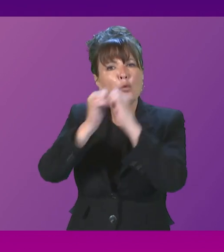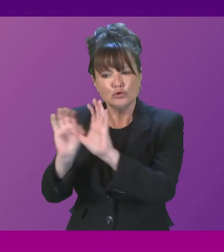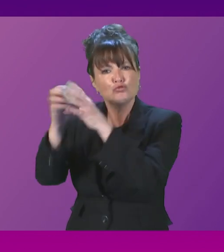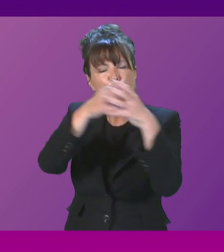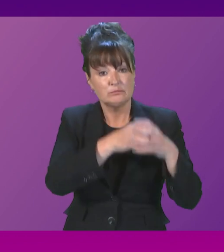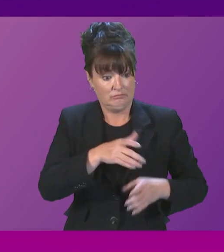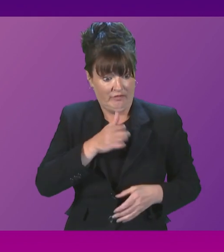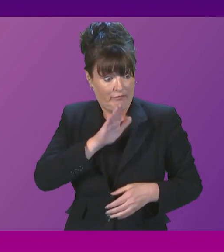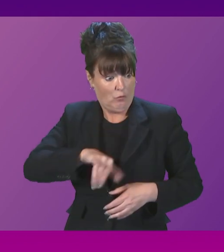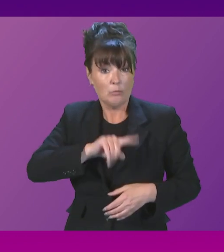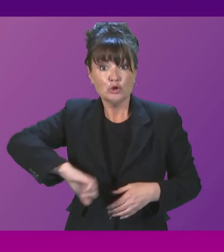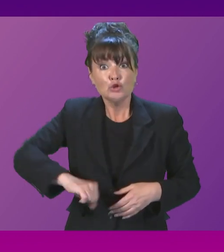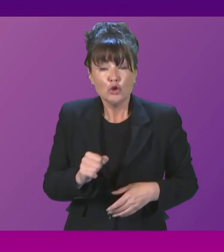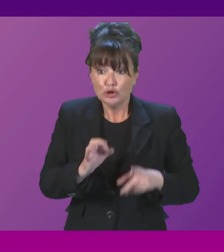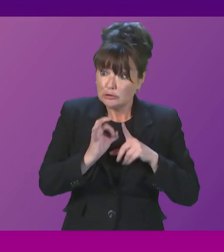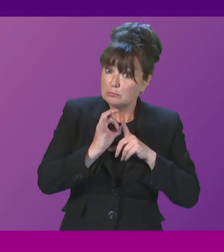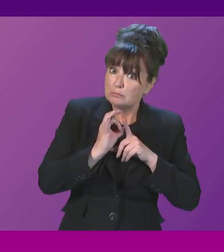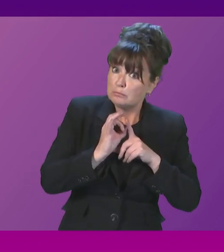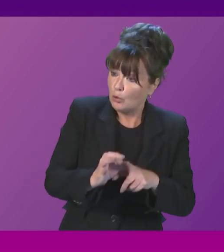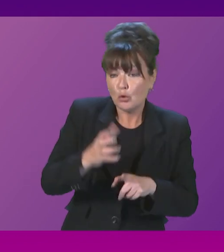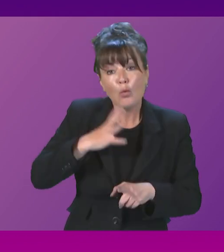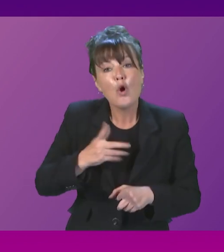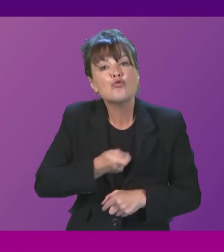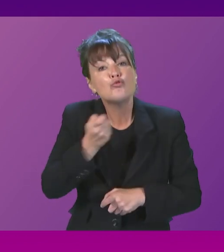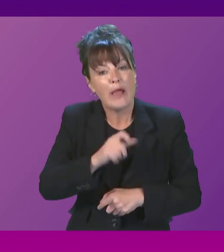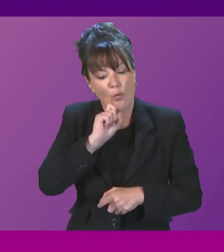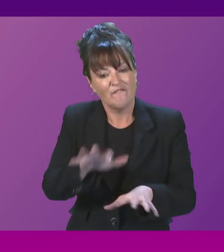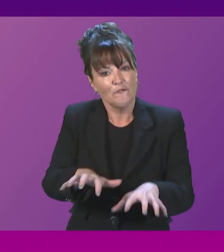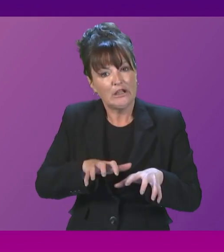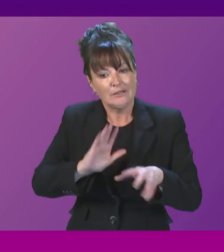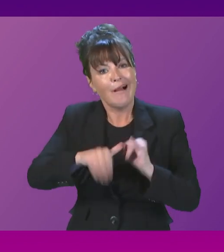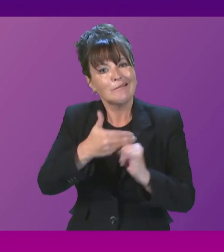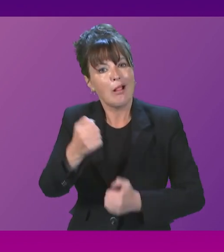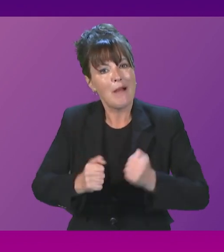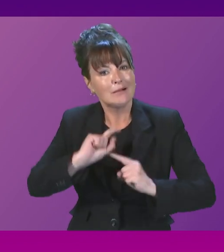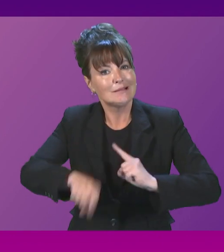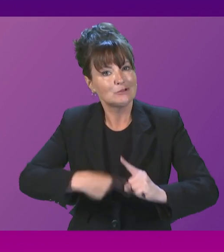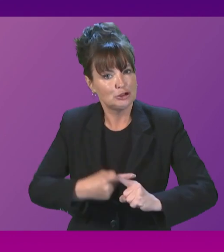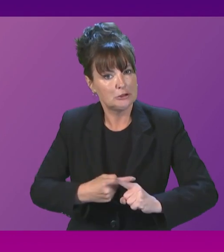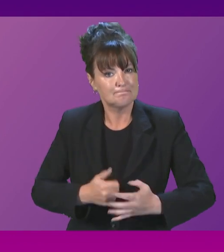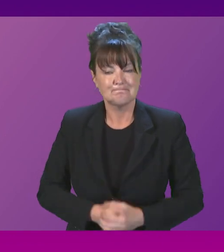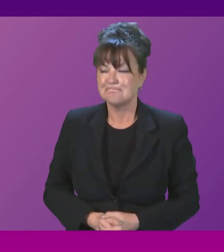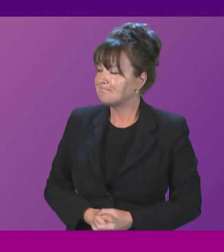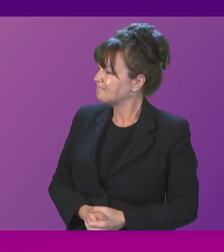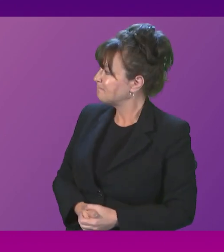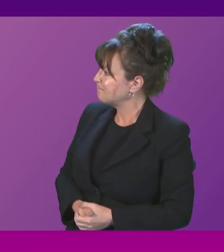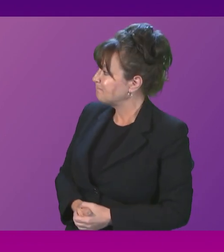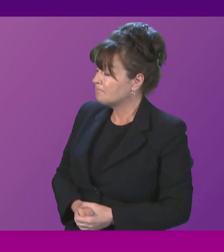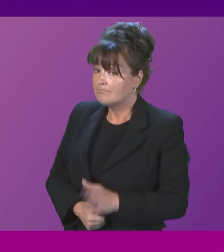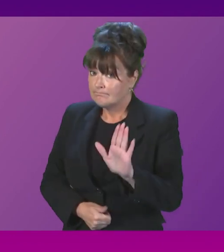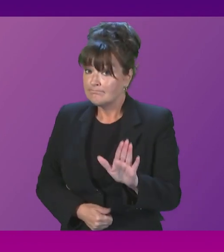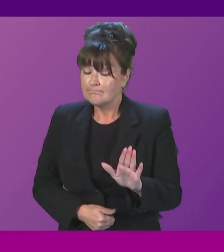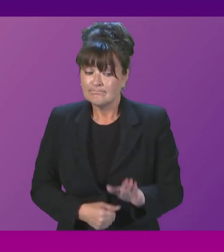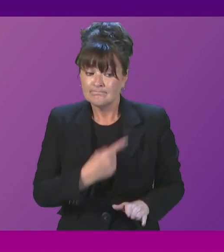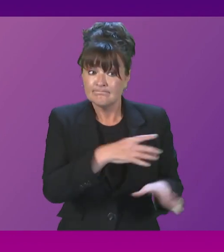proposals to introduce a freeze on right. First Minister. These measures have been welcomed by a number of stakeholder